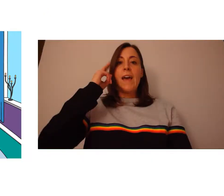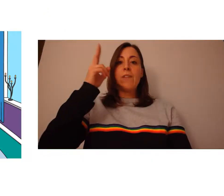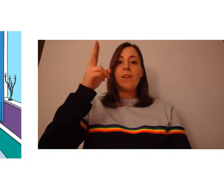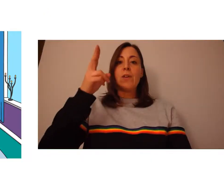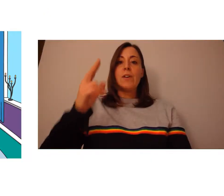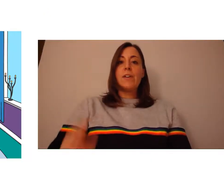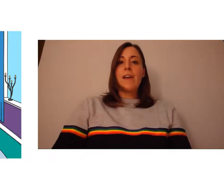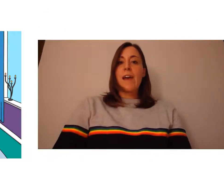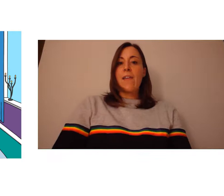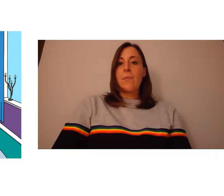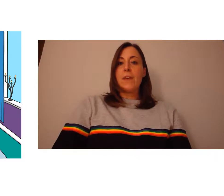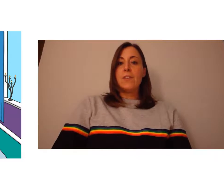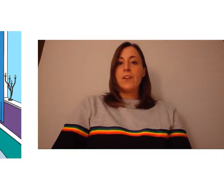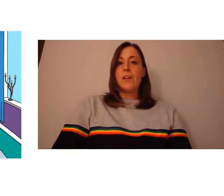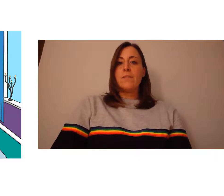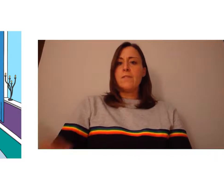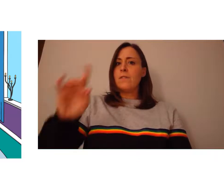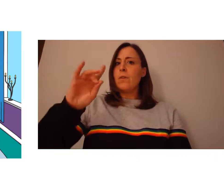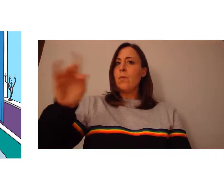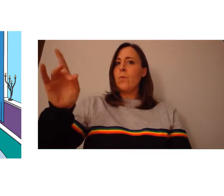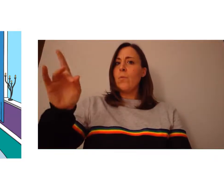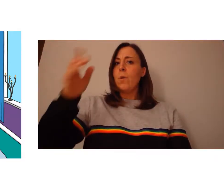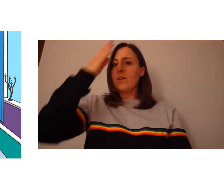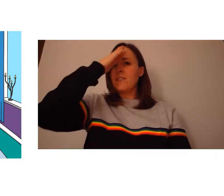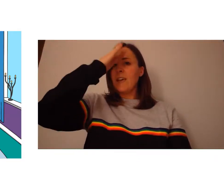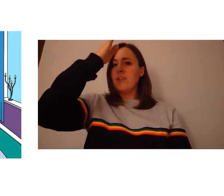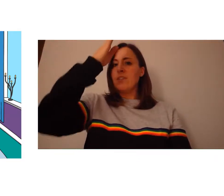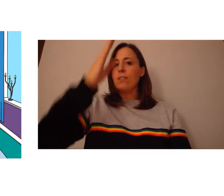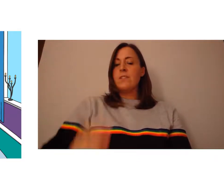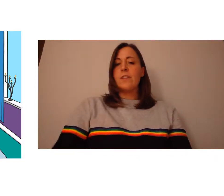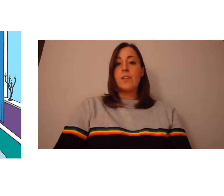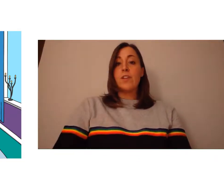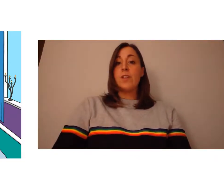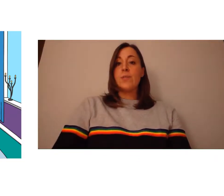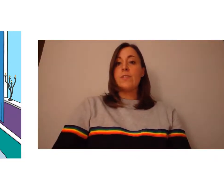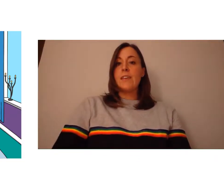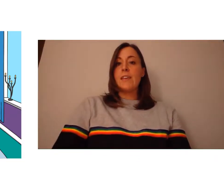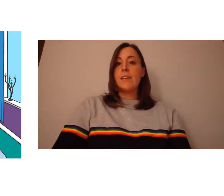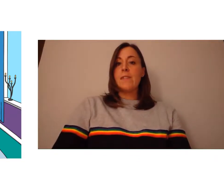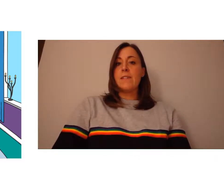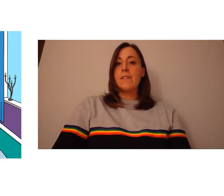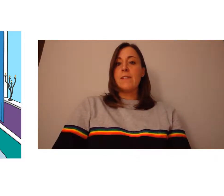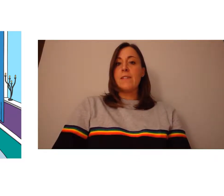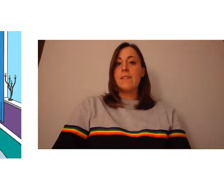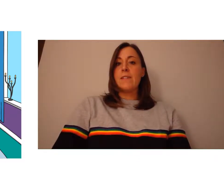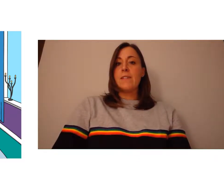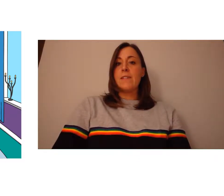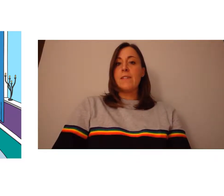Have a look at the picture. What dangers can you see?